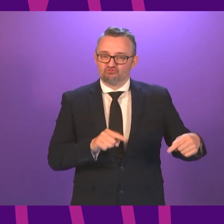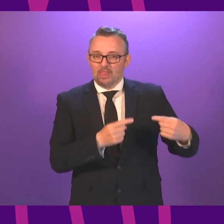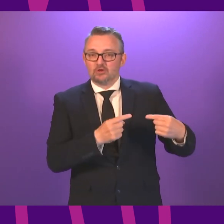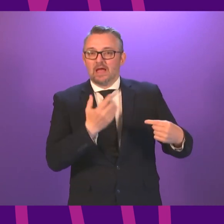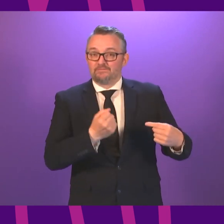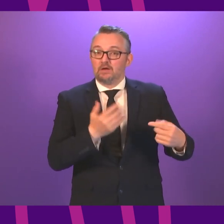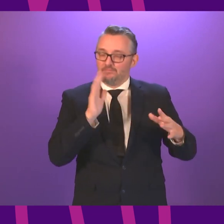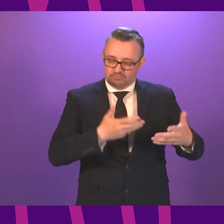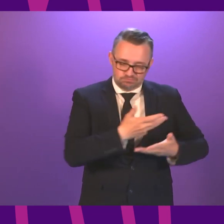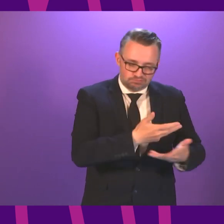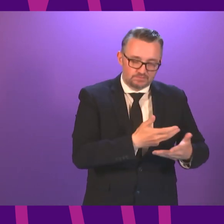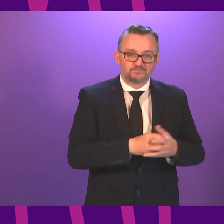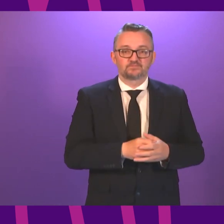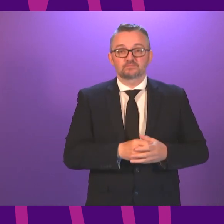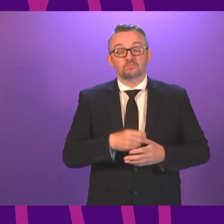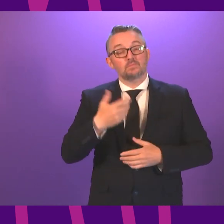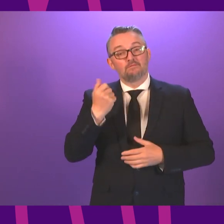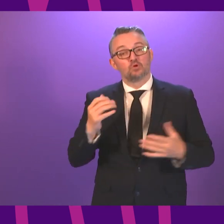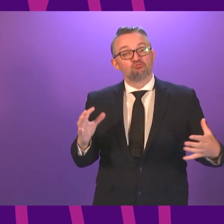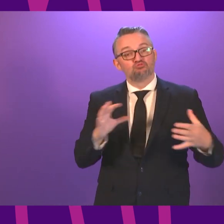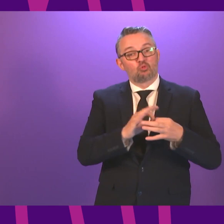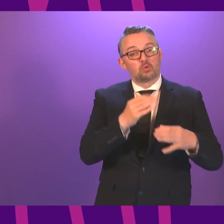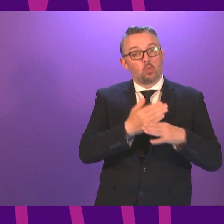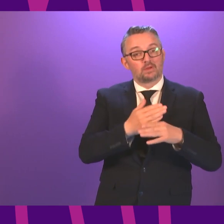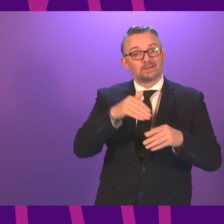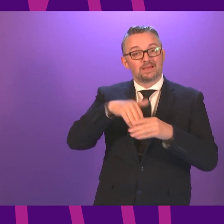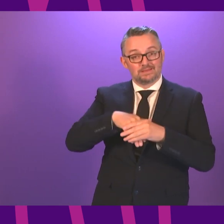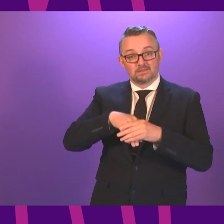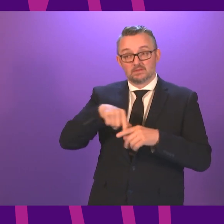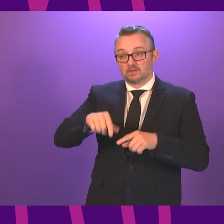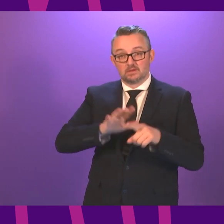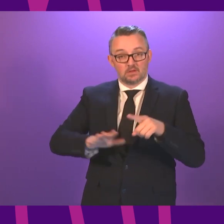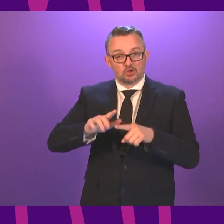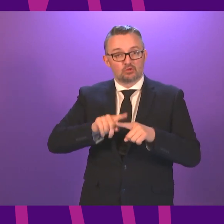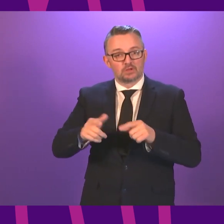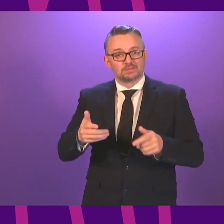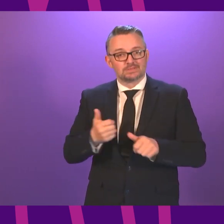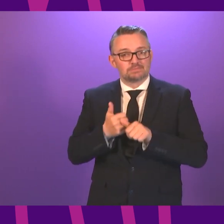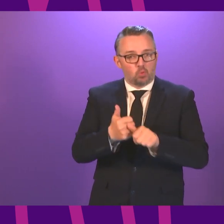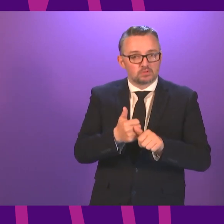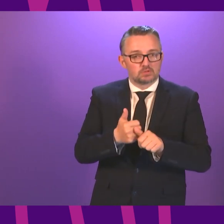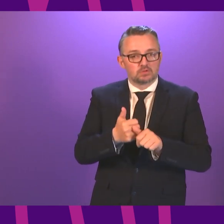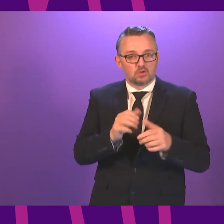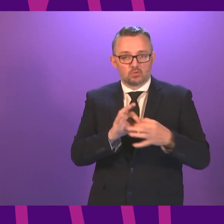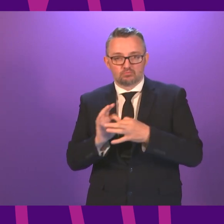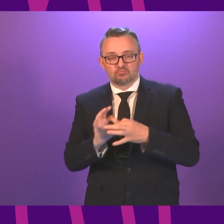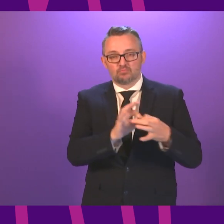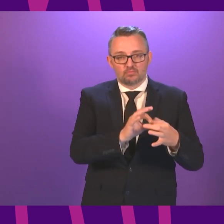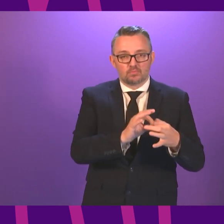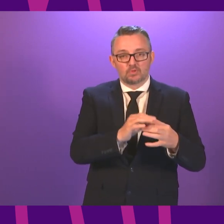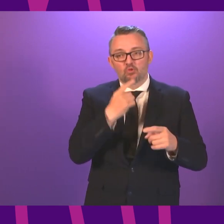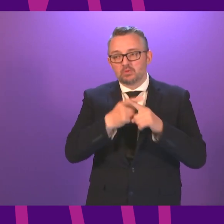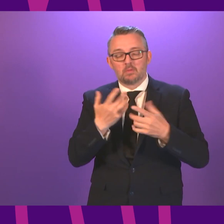We will also seek to agree a model of joint working within government to support progress in the areas of co-operation. This could include